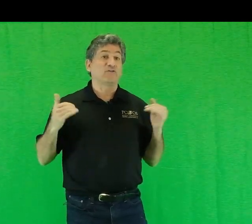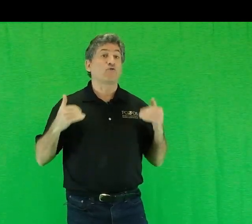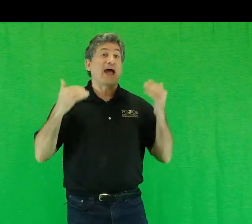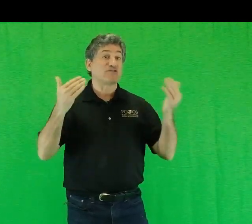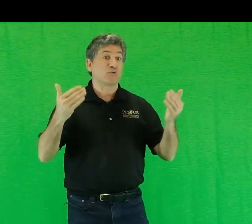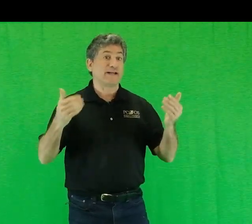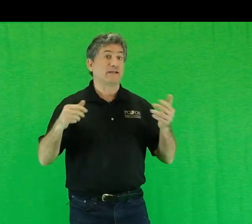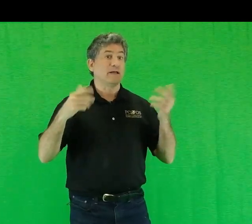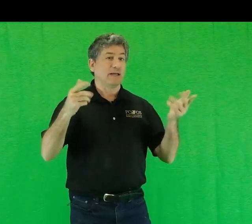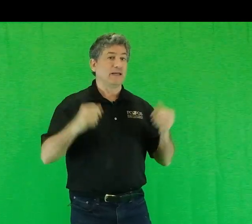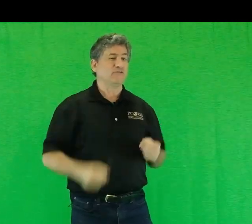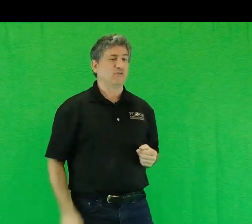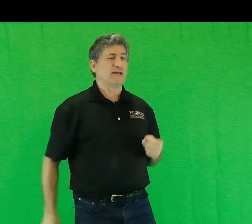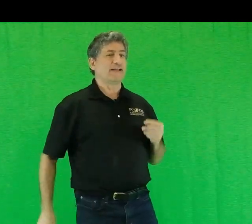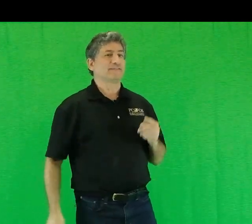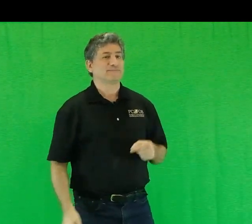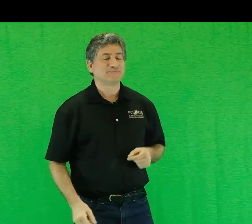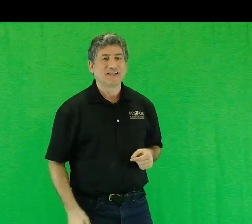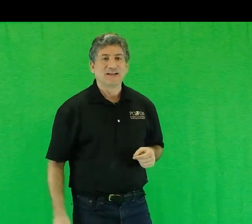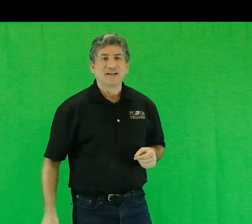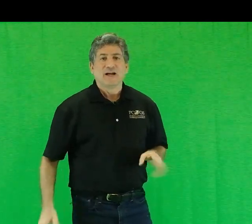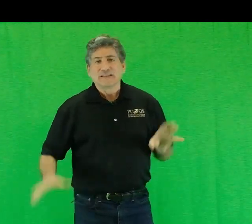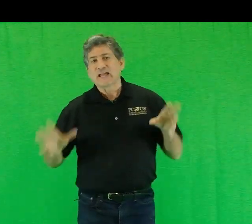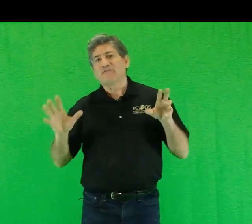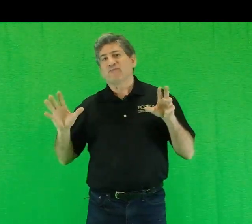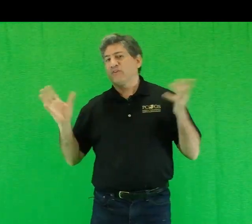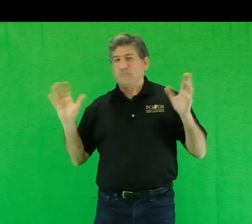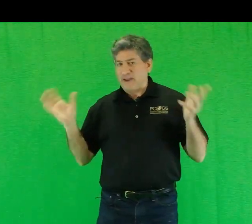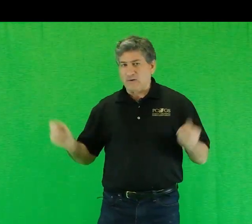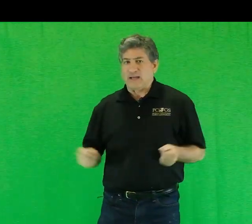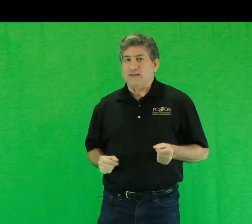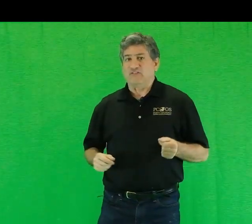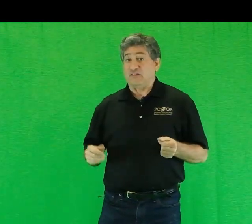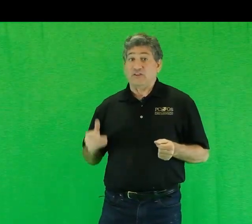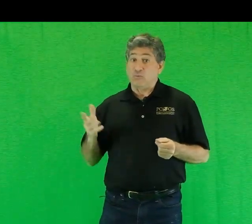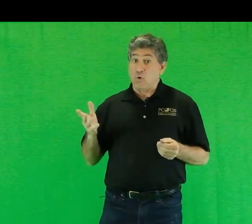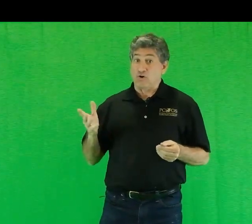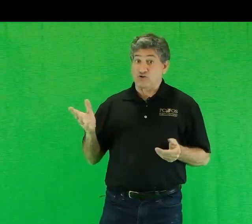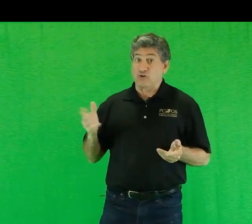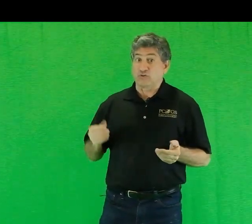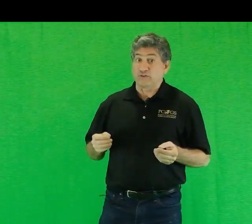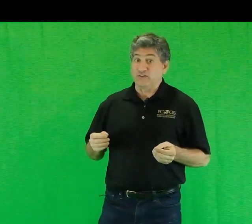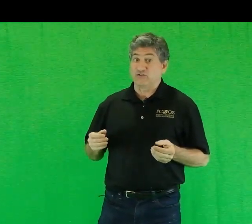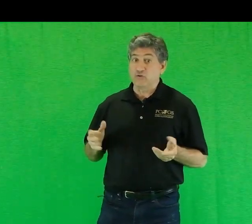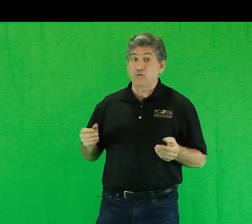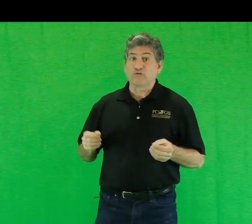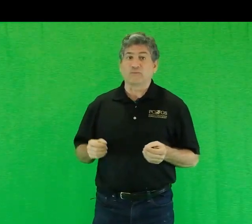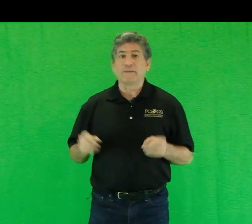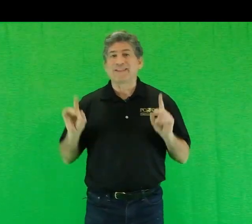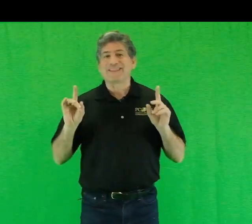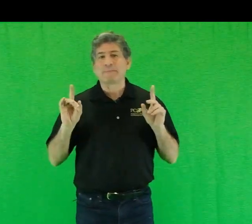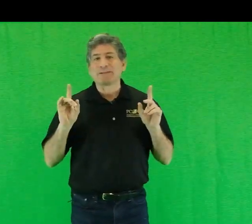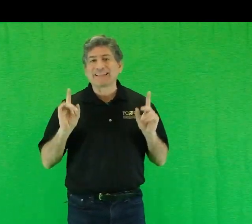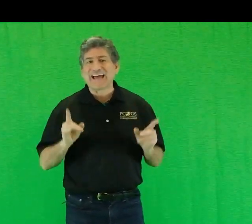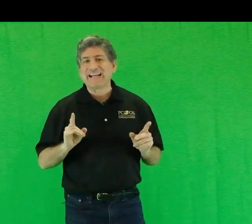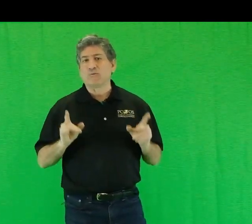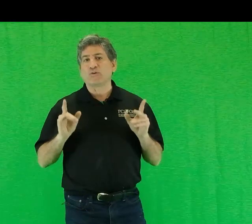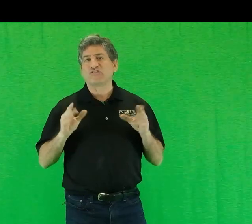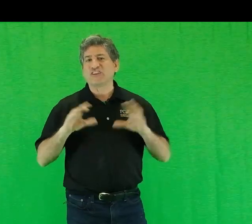graduated into yet. Life wasn't paradise, as the war showed only too gruesomely. But the planet was still